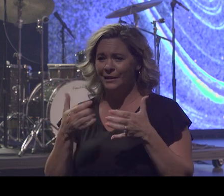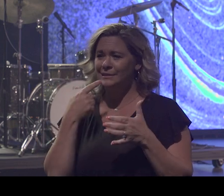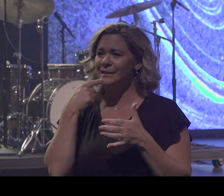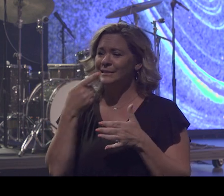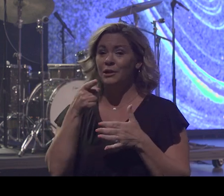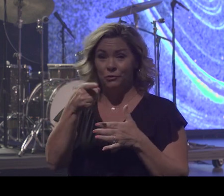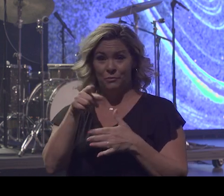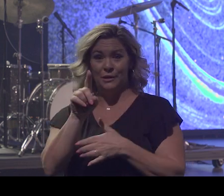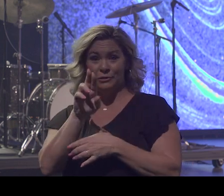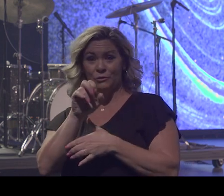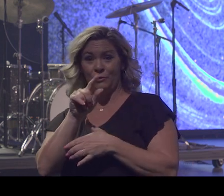drafted. I says, OK.